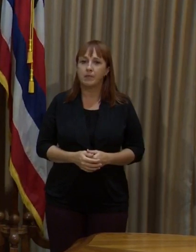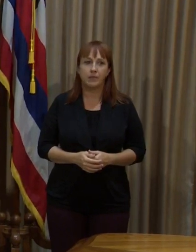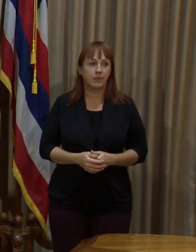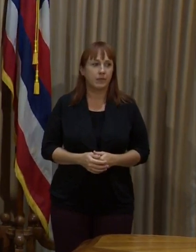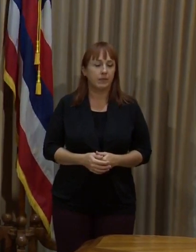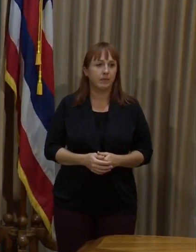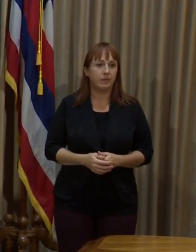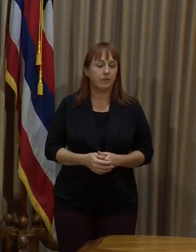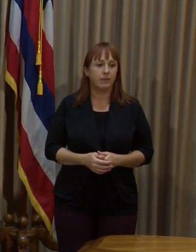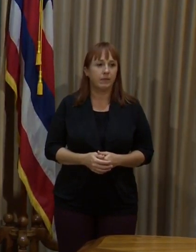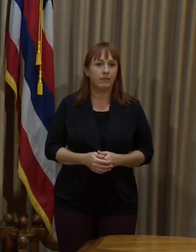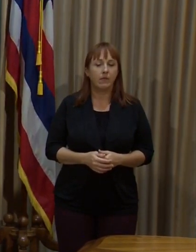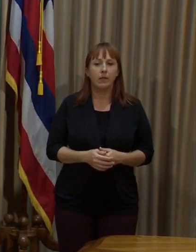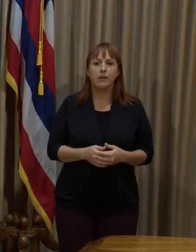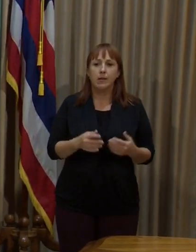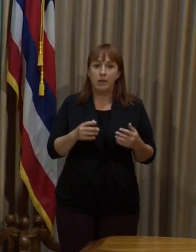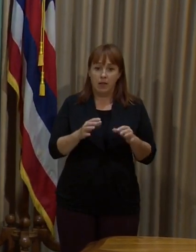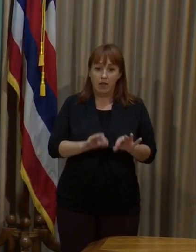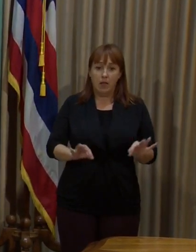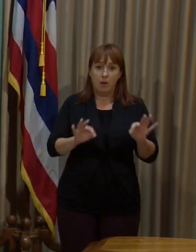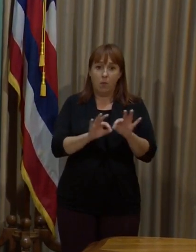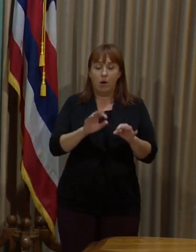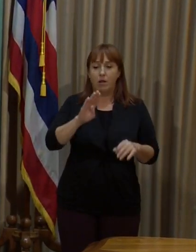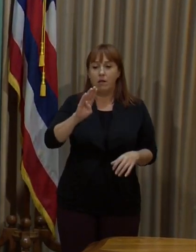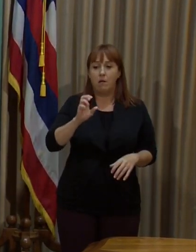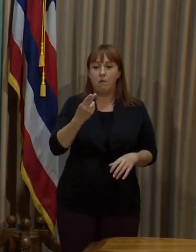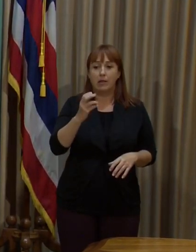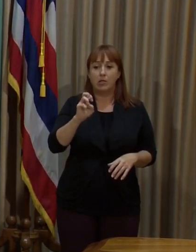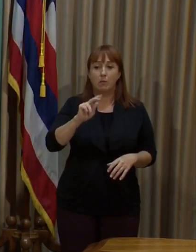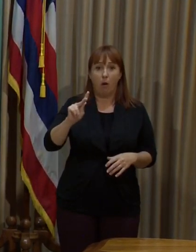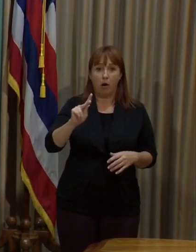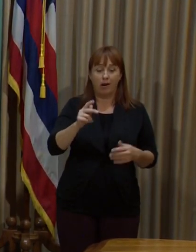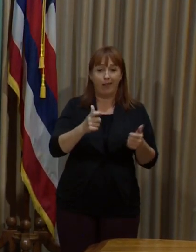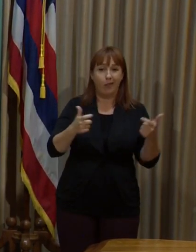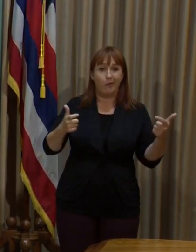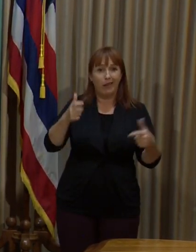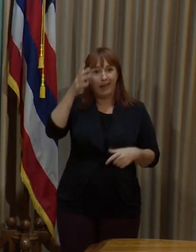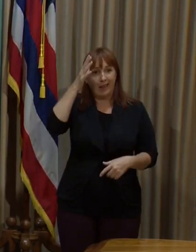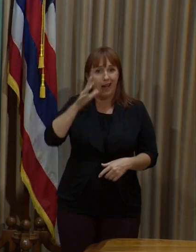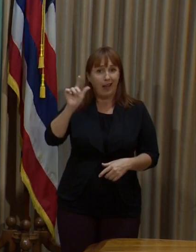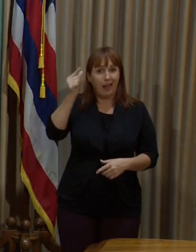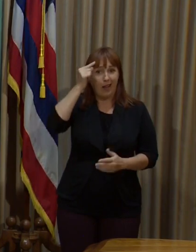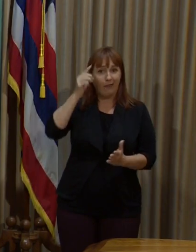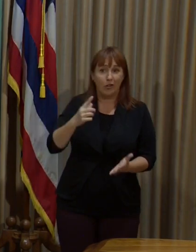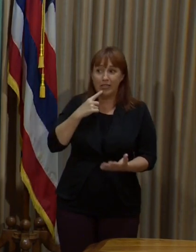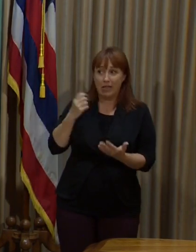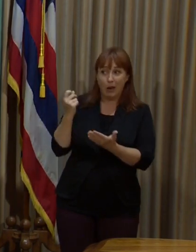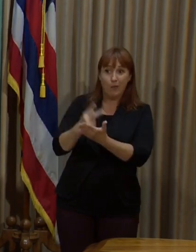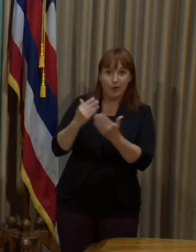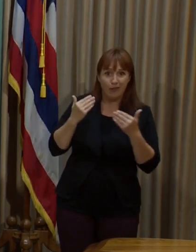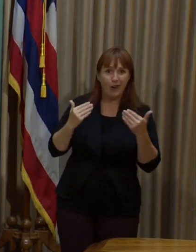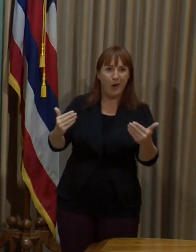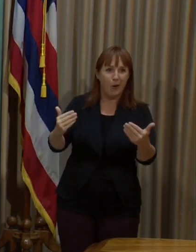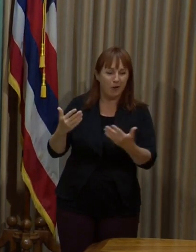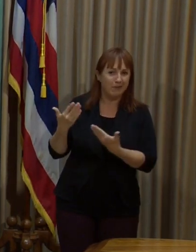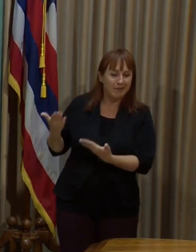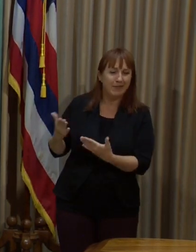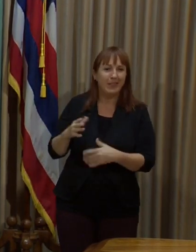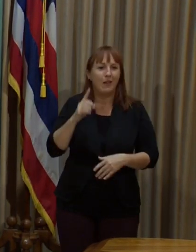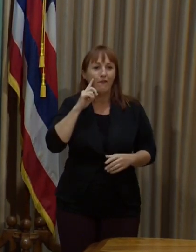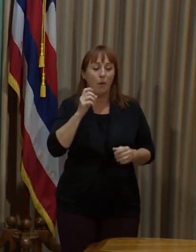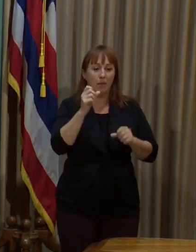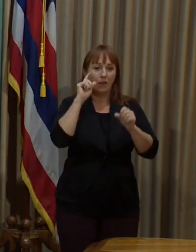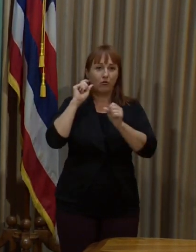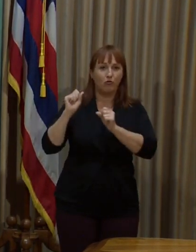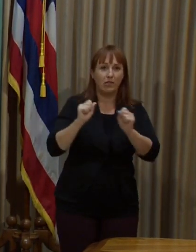The primary benchmark is for the big guy to say ready to go ahead, I would say. From a strategic